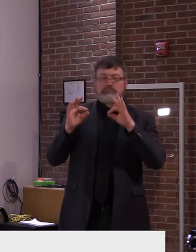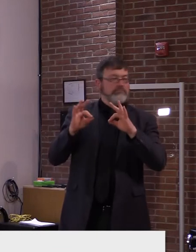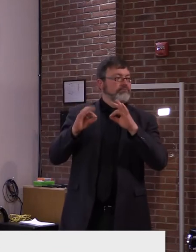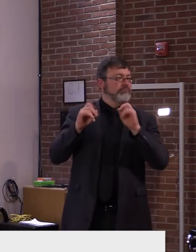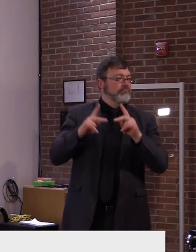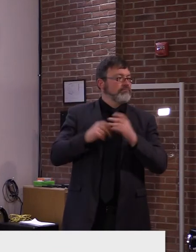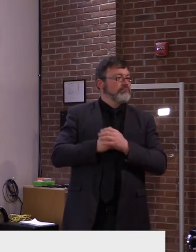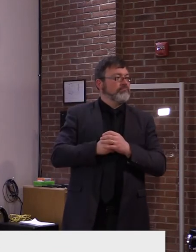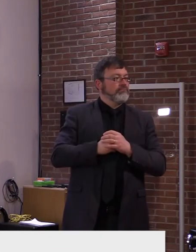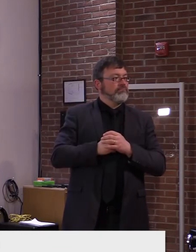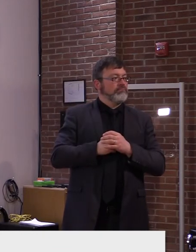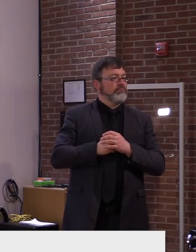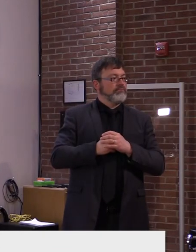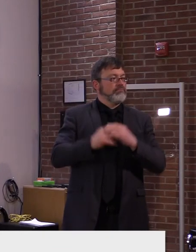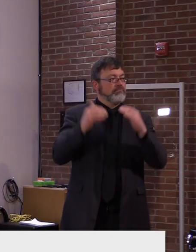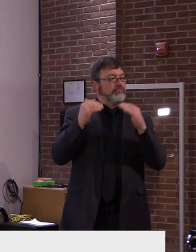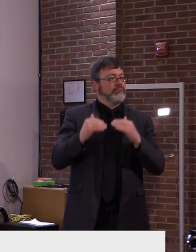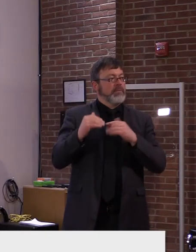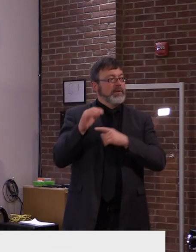Joe, the Barton Chronicle.